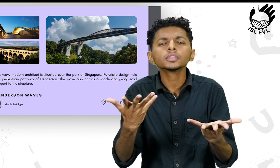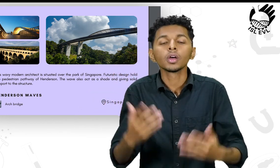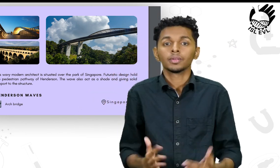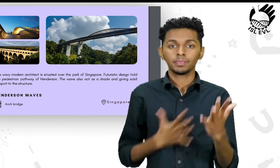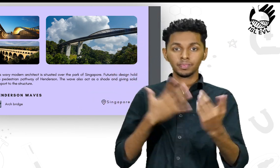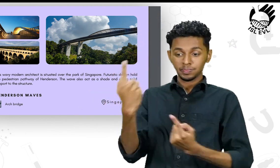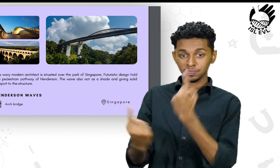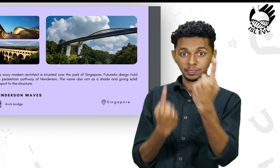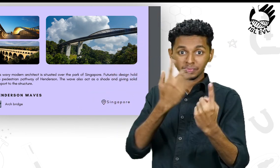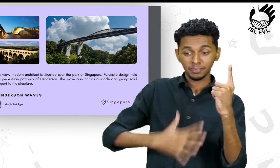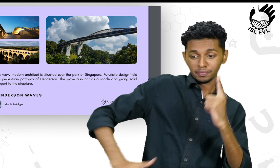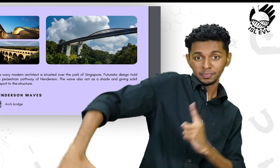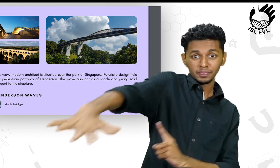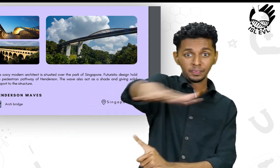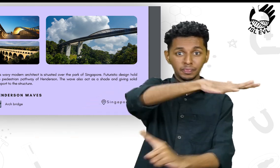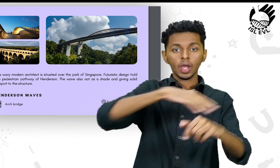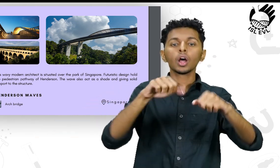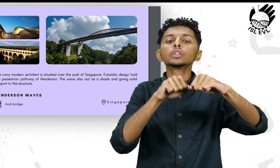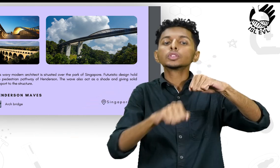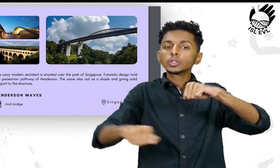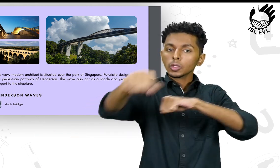park of Singapore.